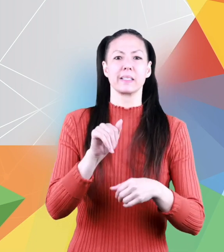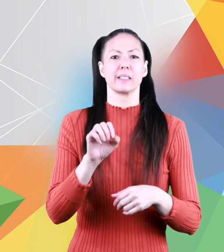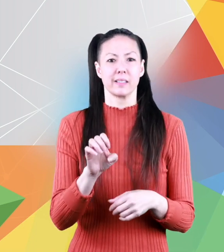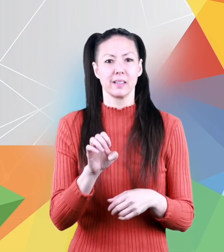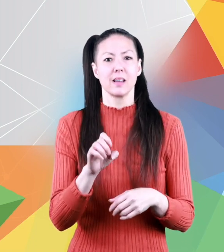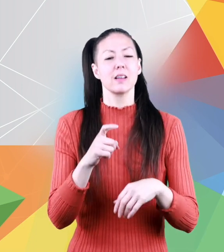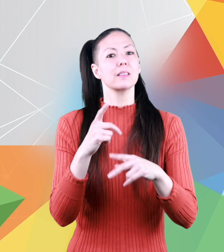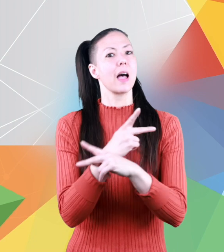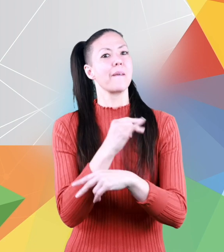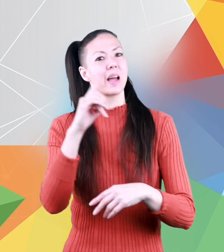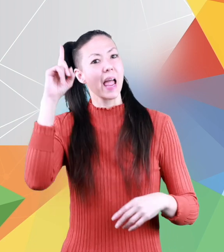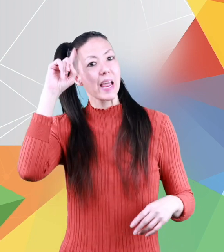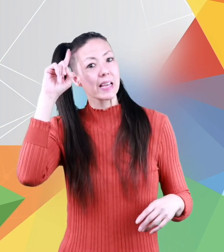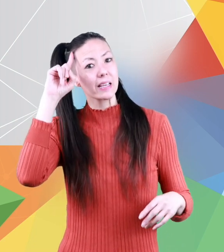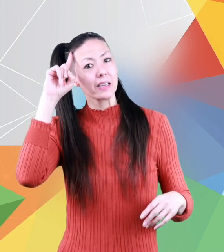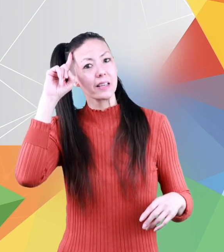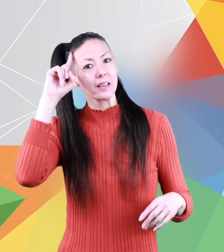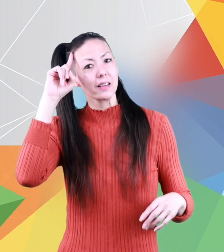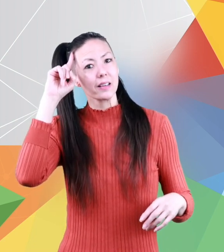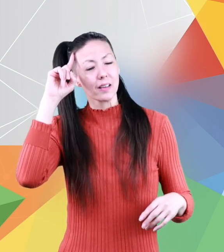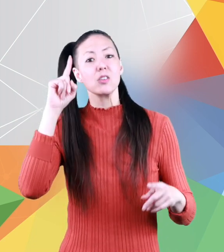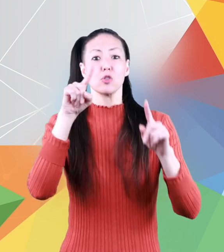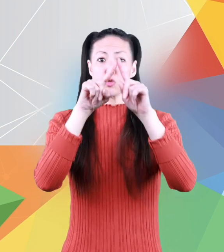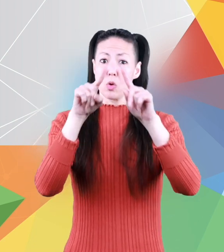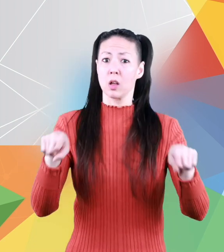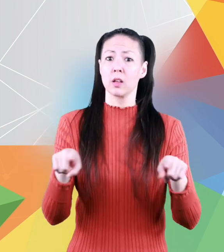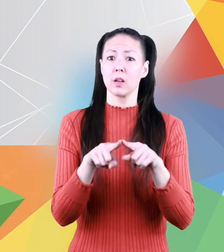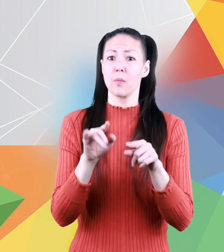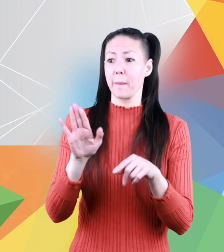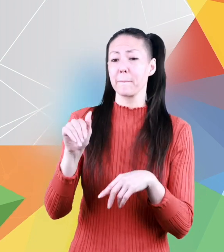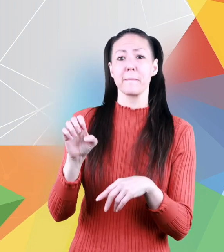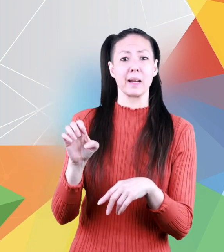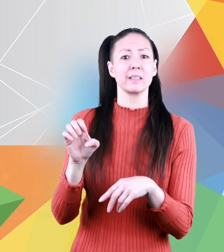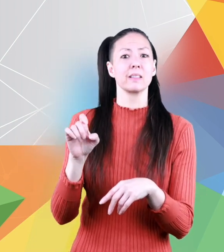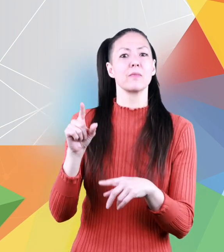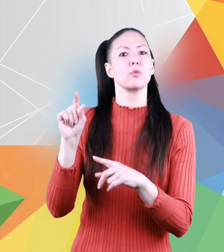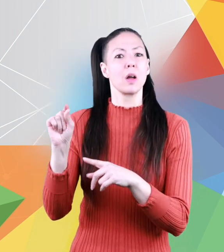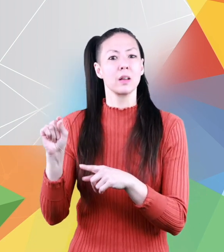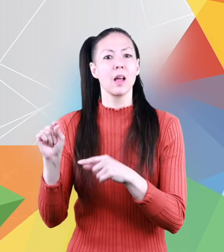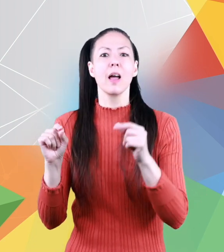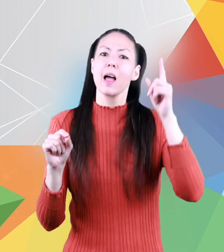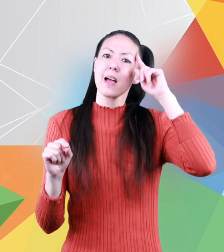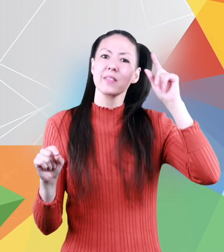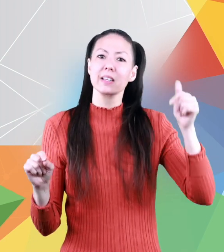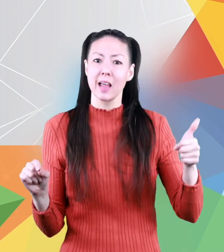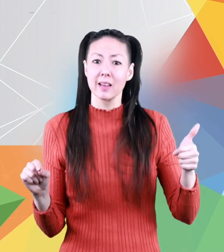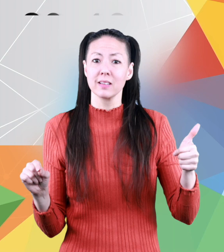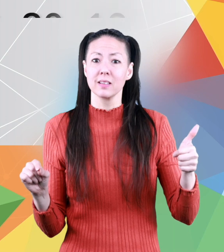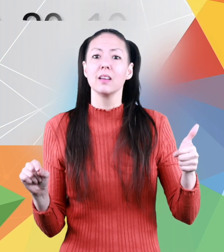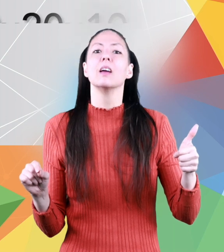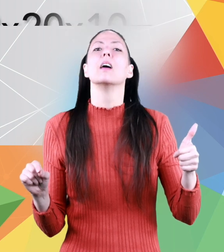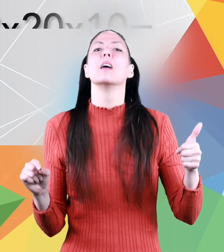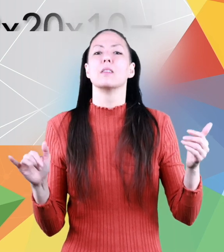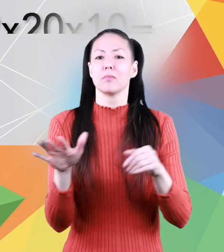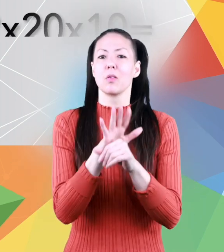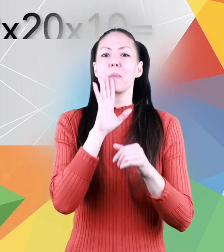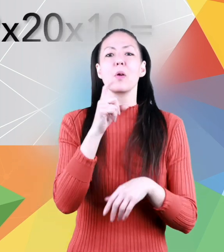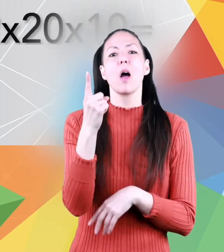the height taking our triangle here with a base of 20 and a height of 10 the area would be one half of 20